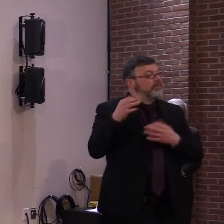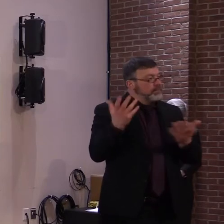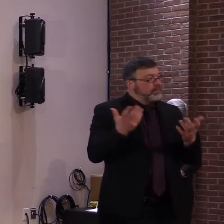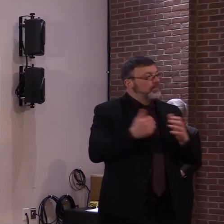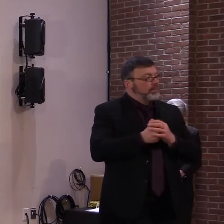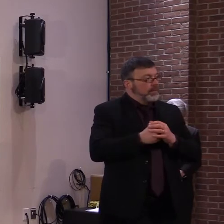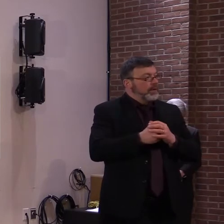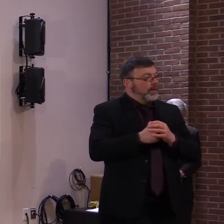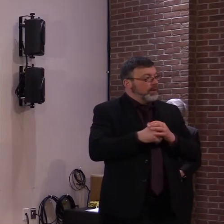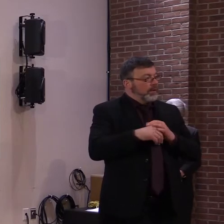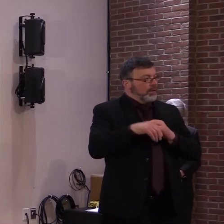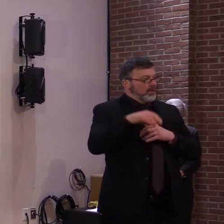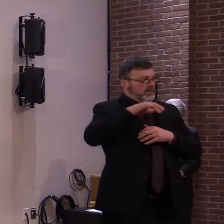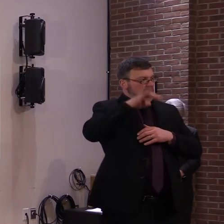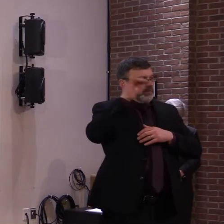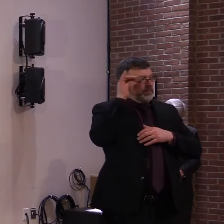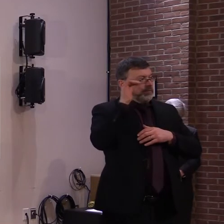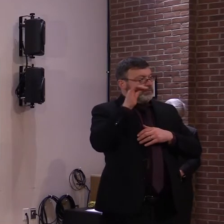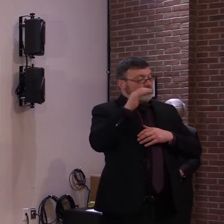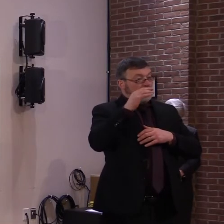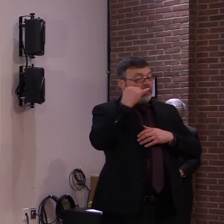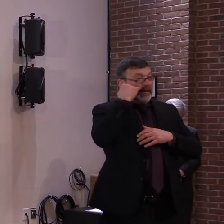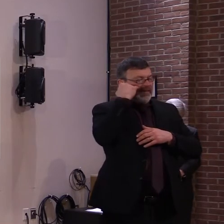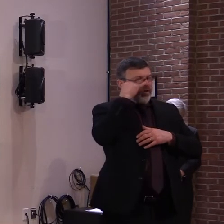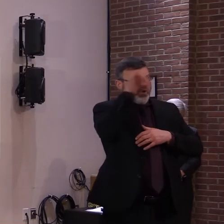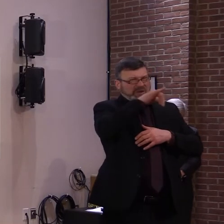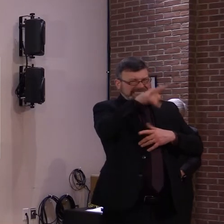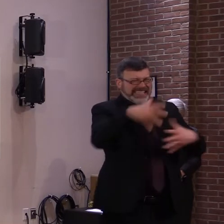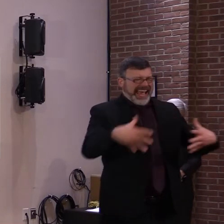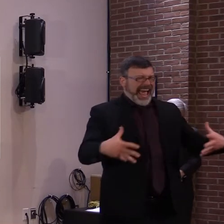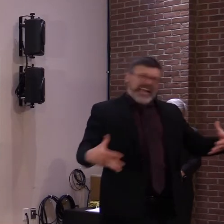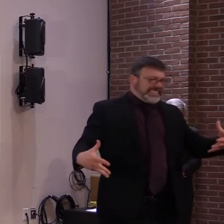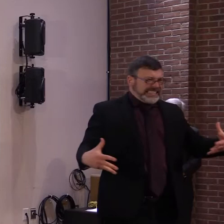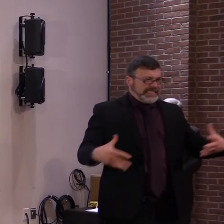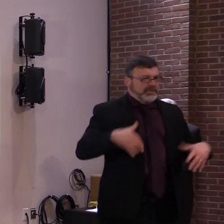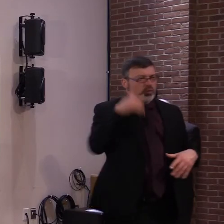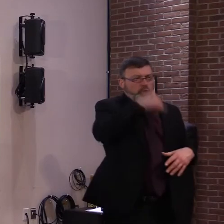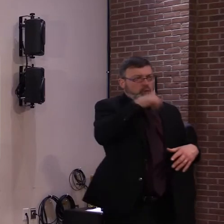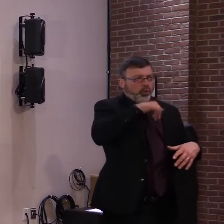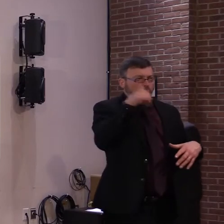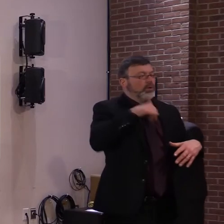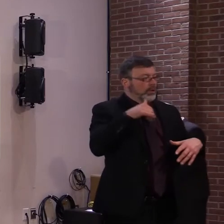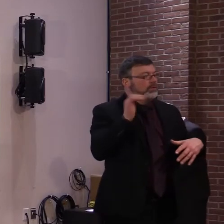pregnancy, type 2 diabetes,